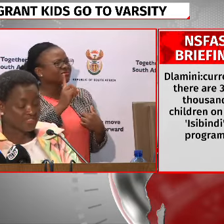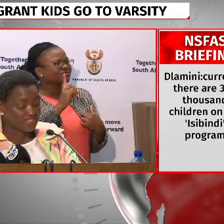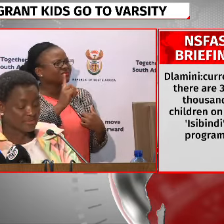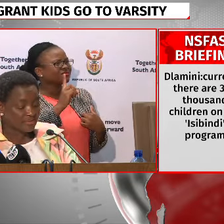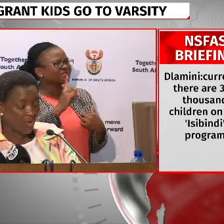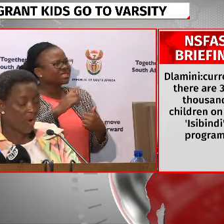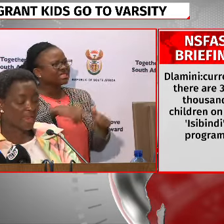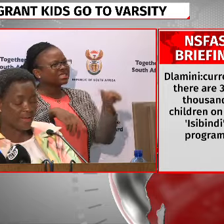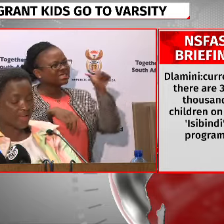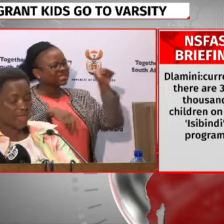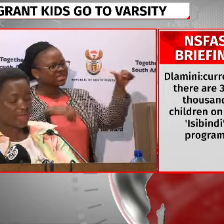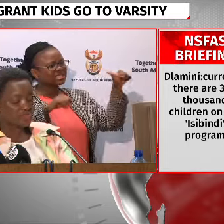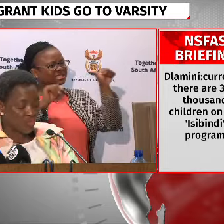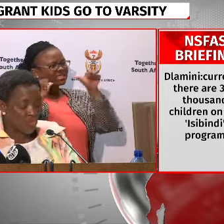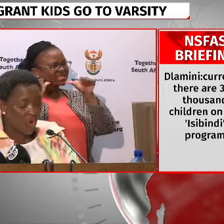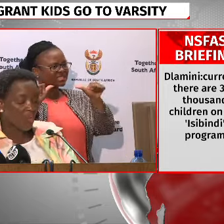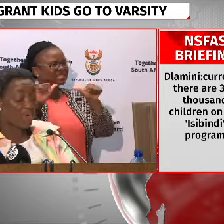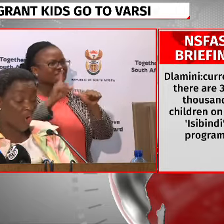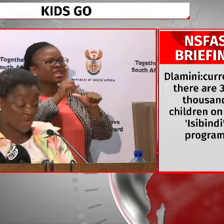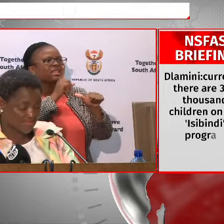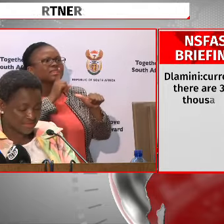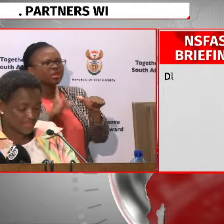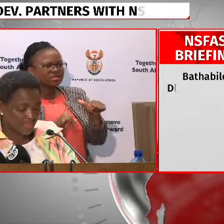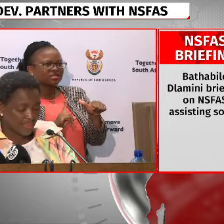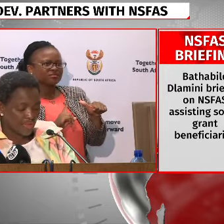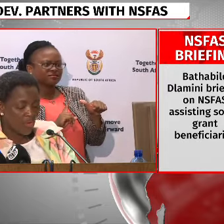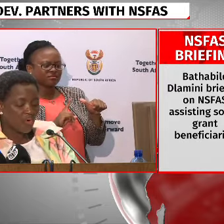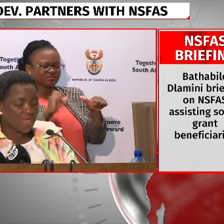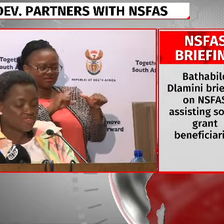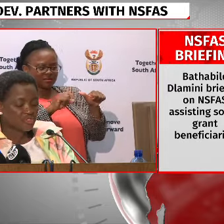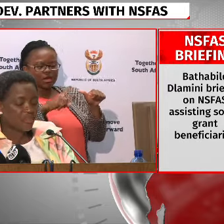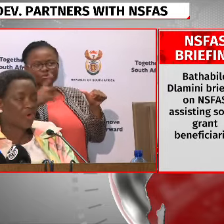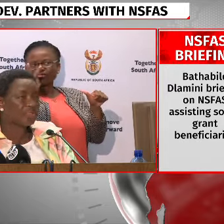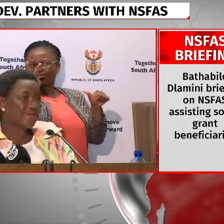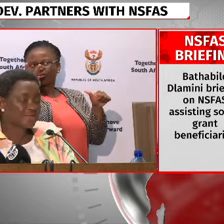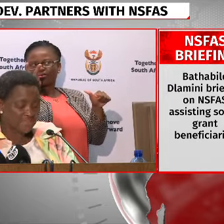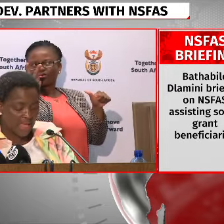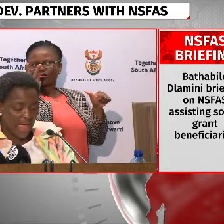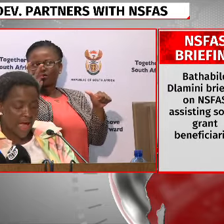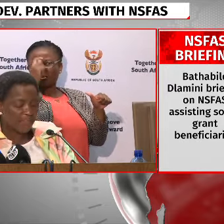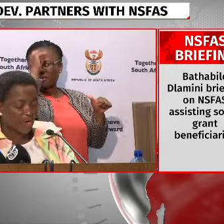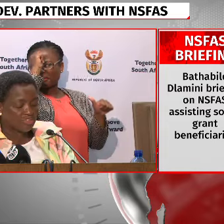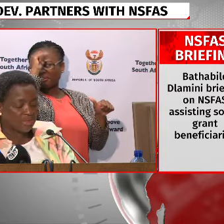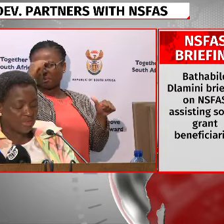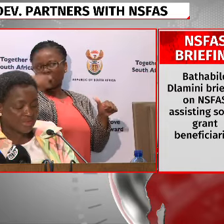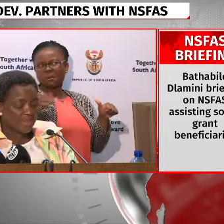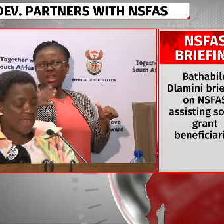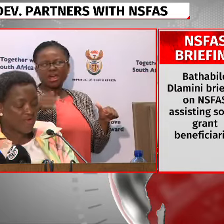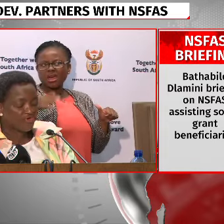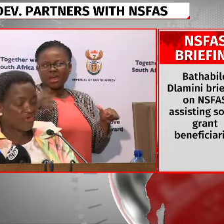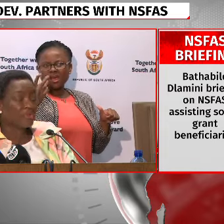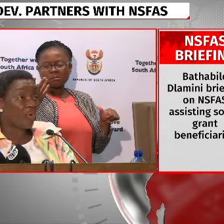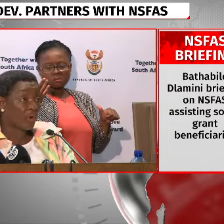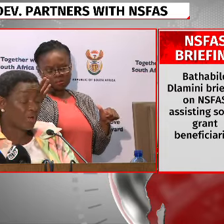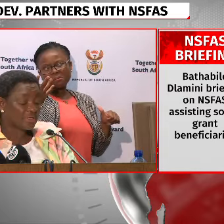boys, and two were boys. We need to be concerned about the